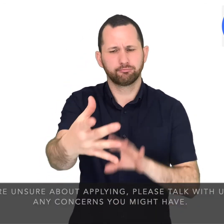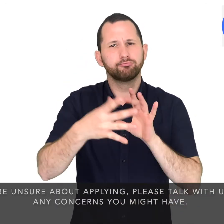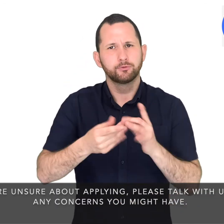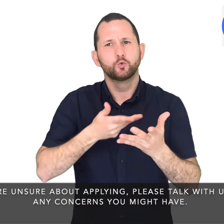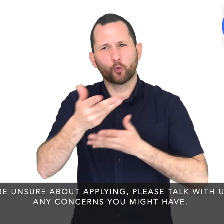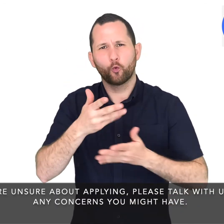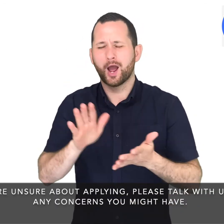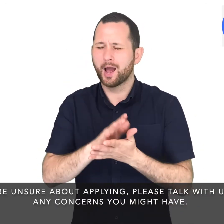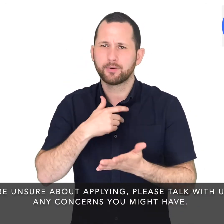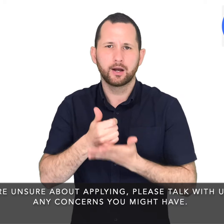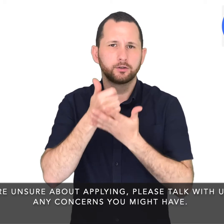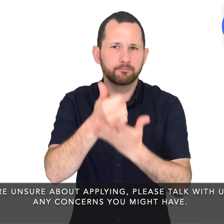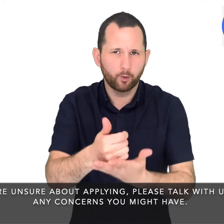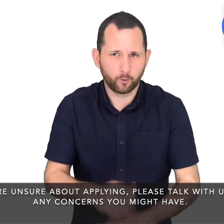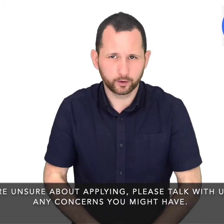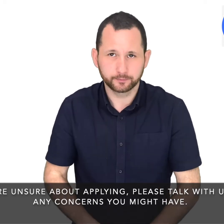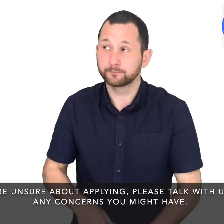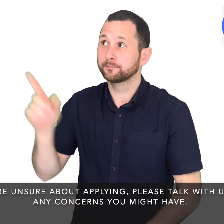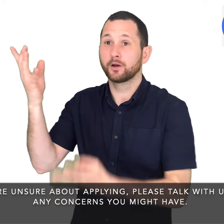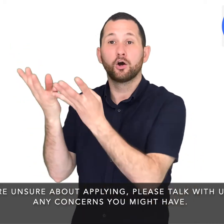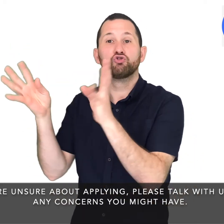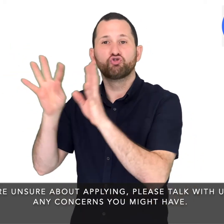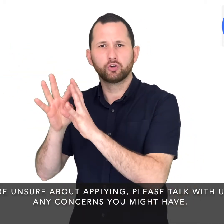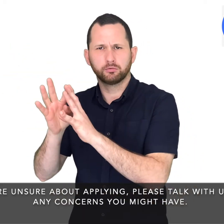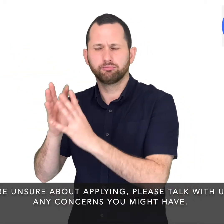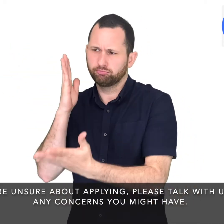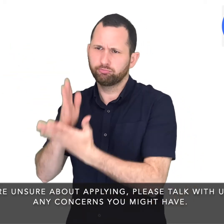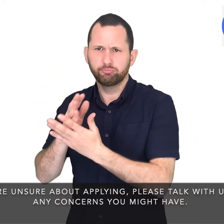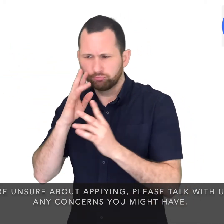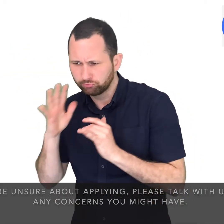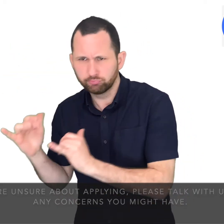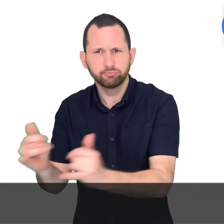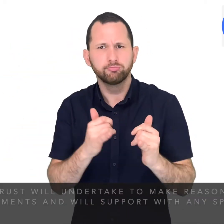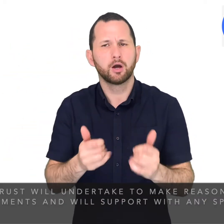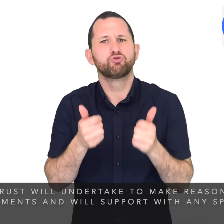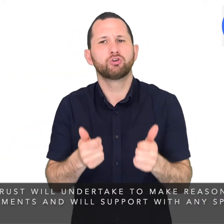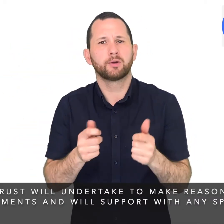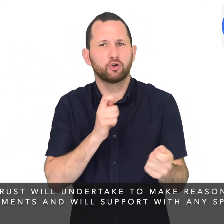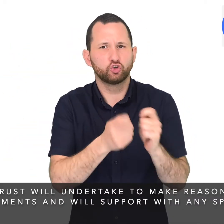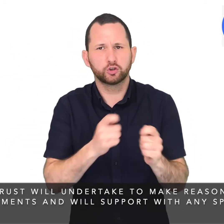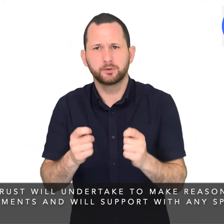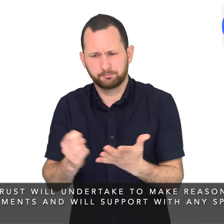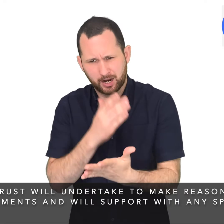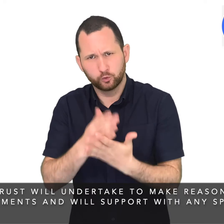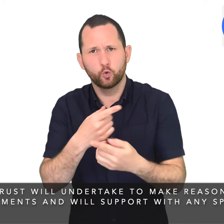unsure about applying, please talk with us about any concerns you might have. The Trust will undertake to meet reasonable